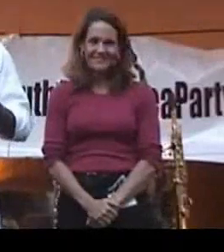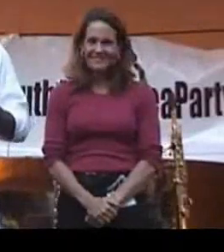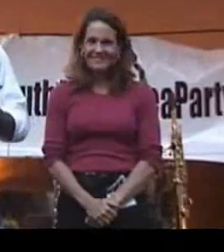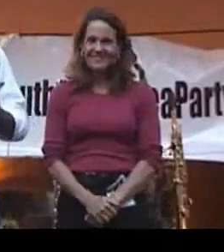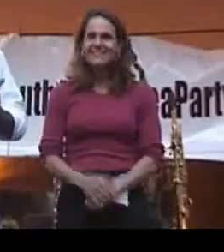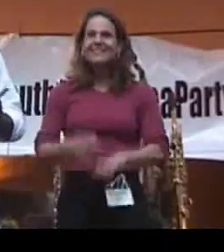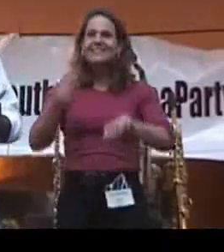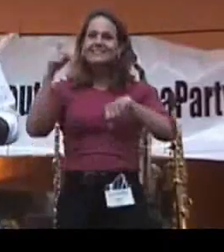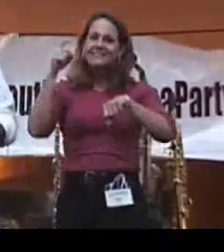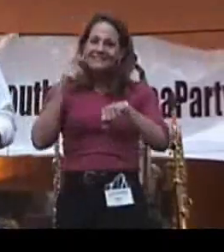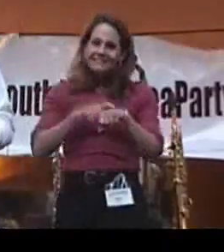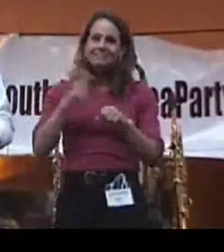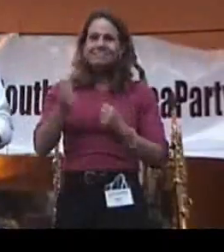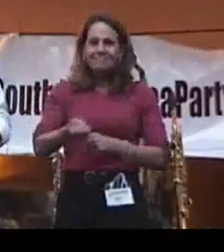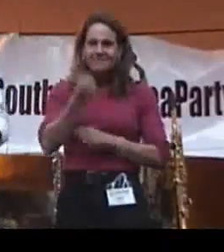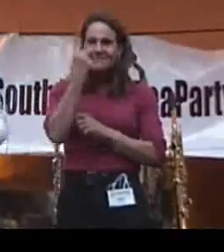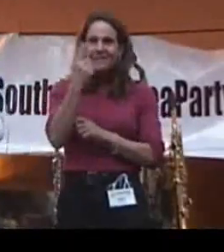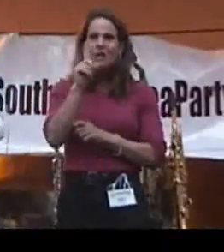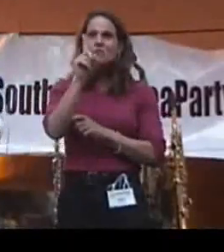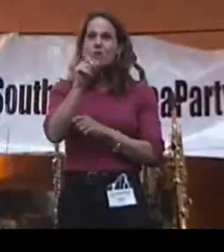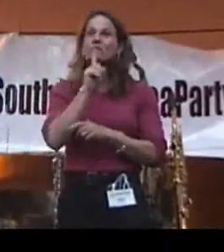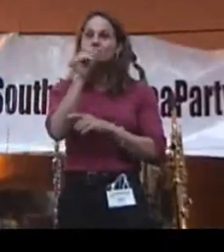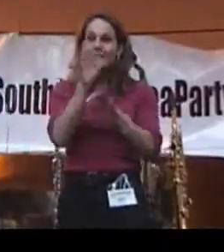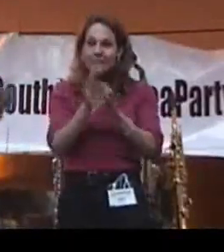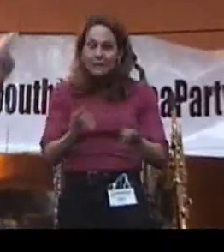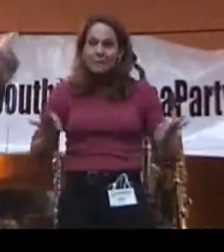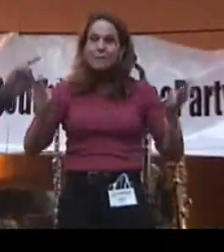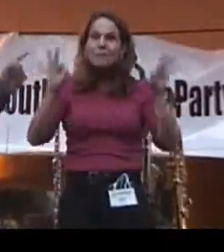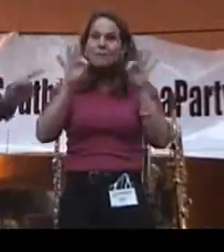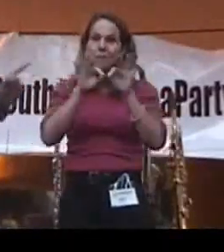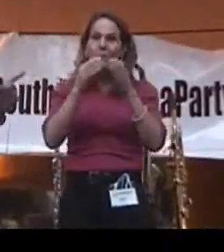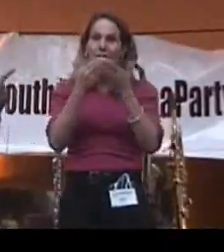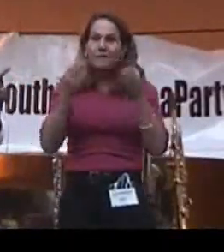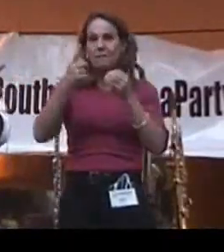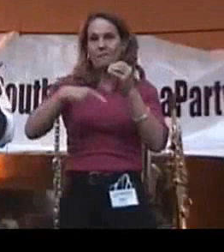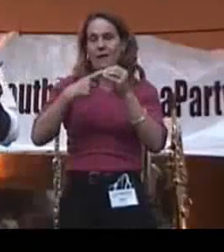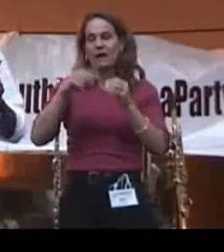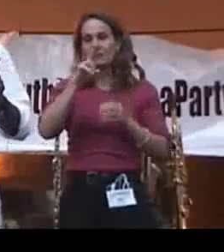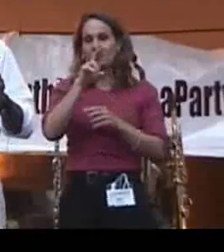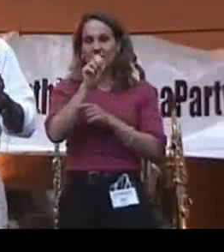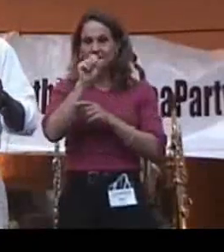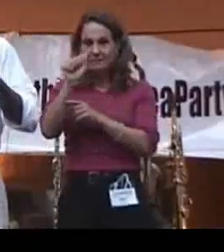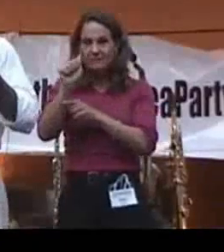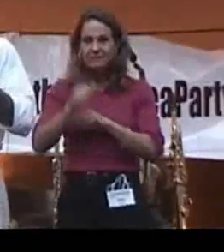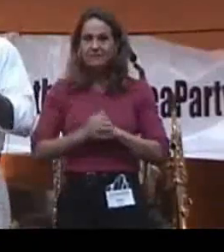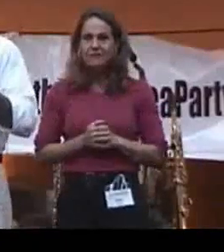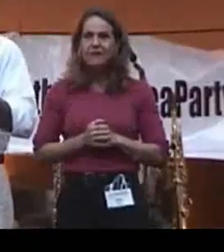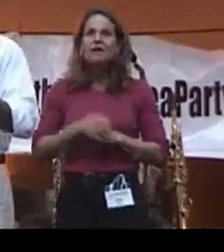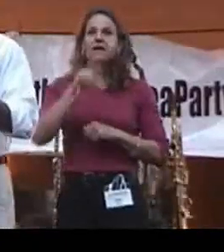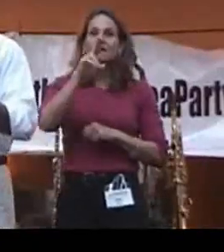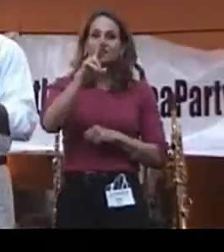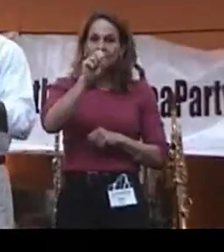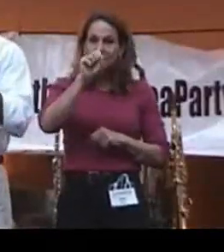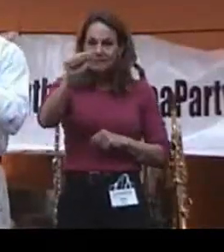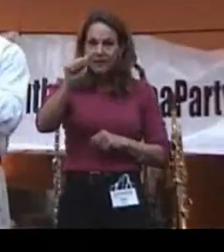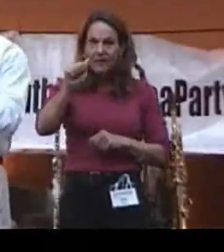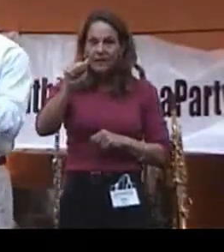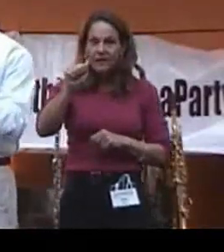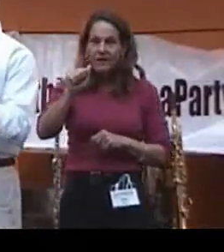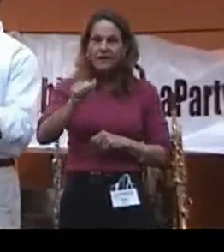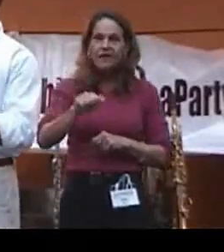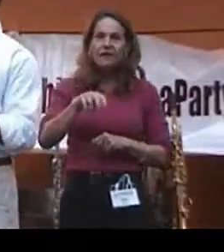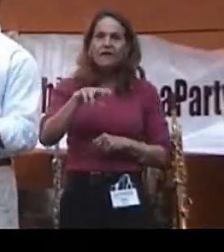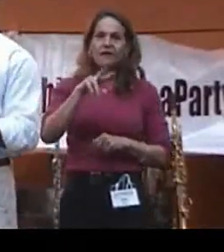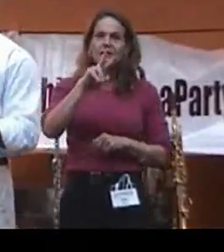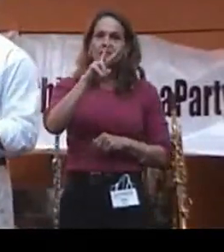It is time to understand one very important thing about the United States of America. The United States of America in